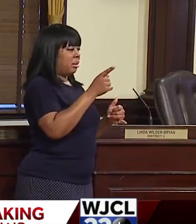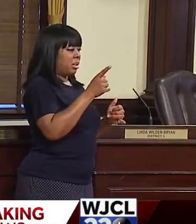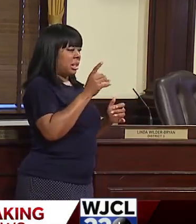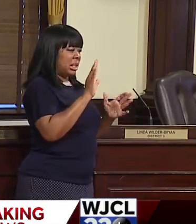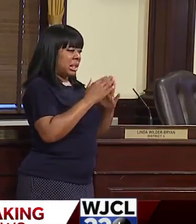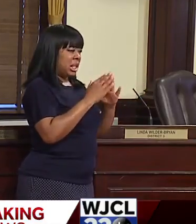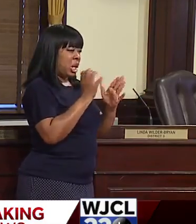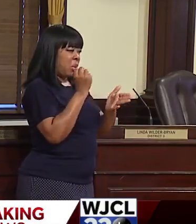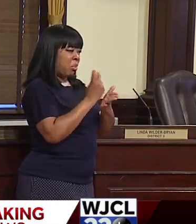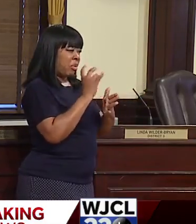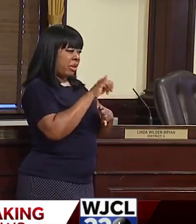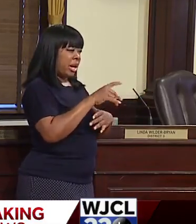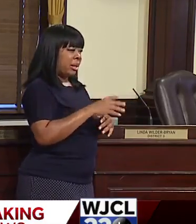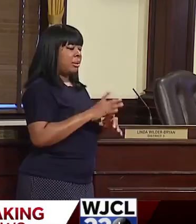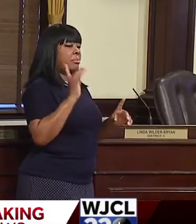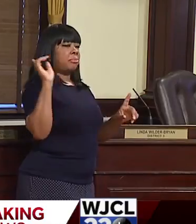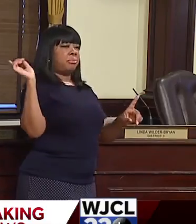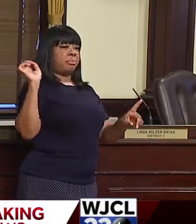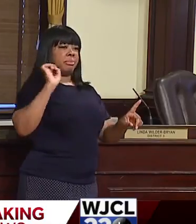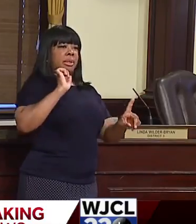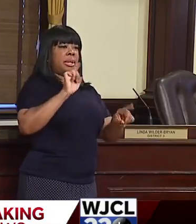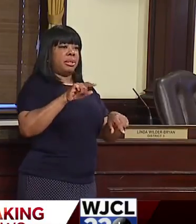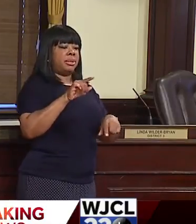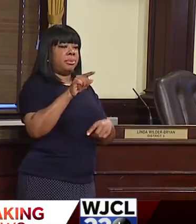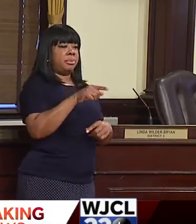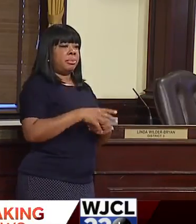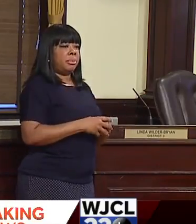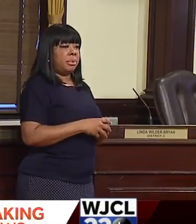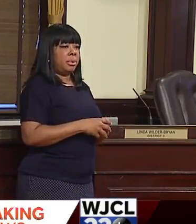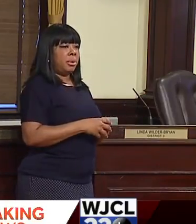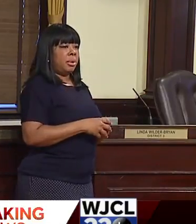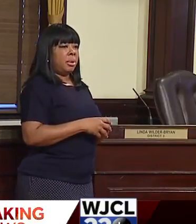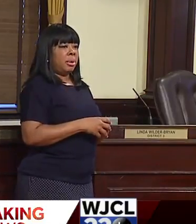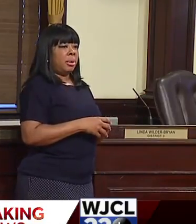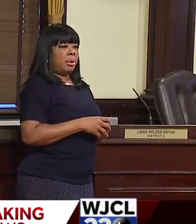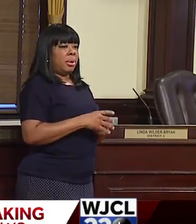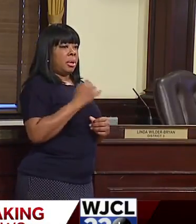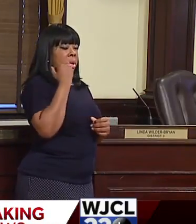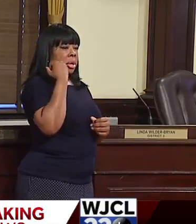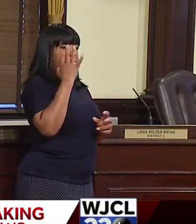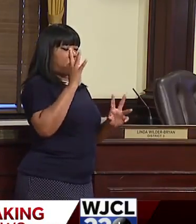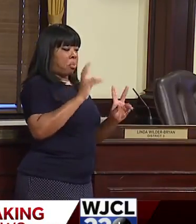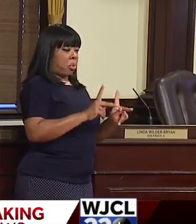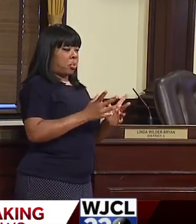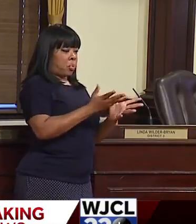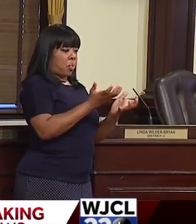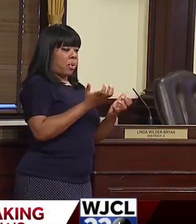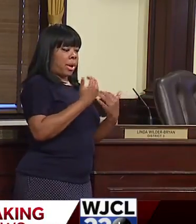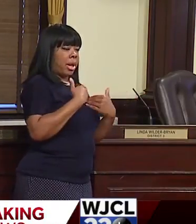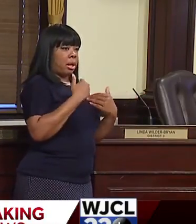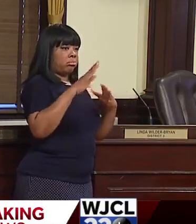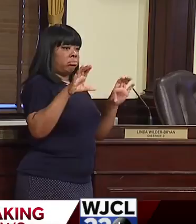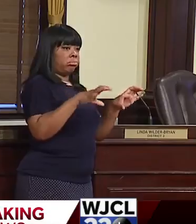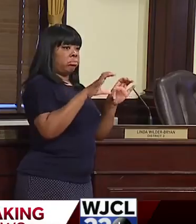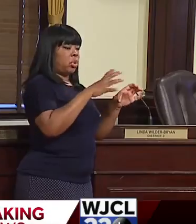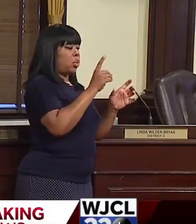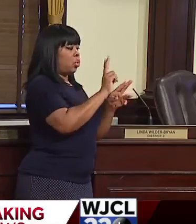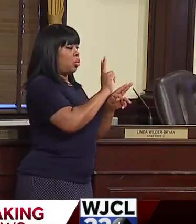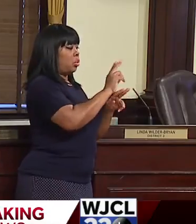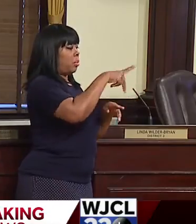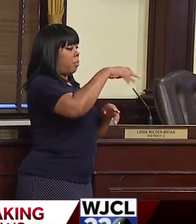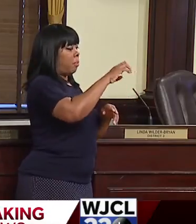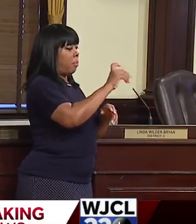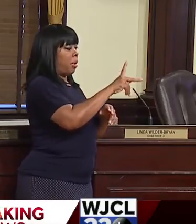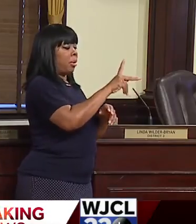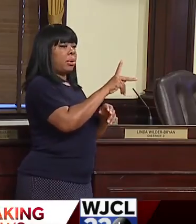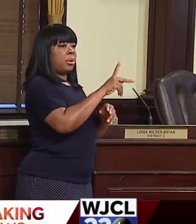that if they're going to have their, um, activities or people want to use the parks, those activities